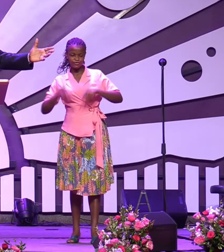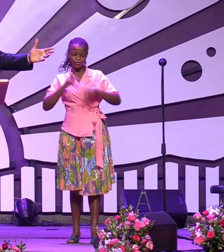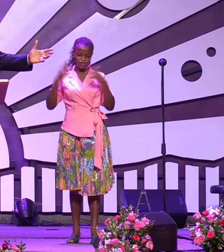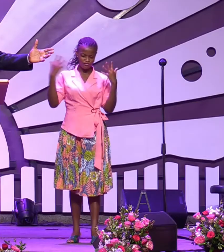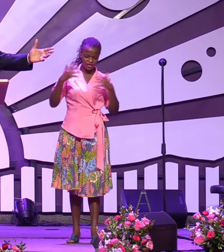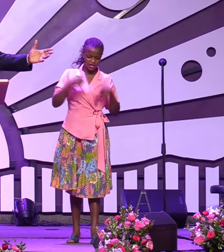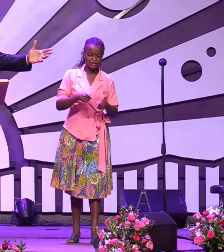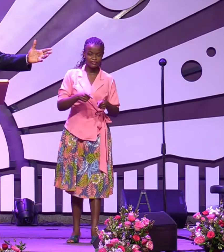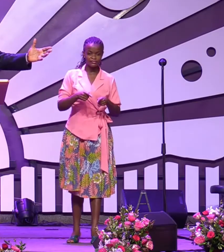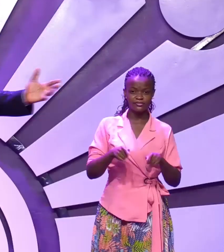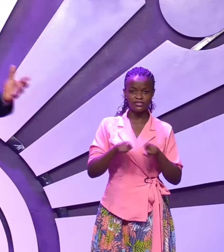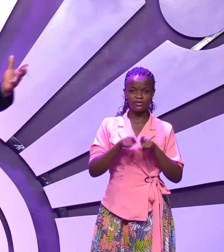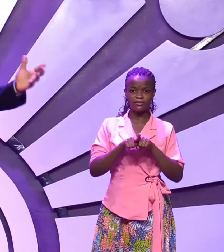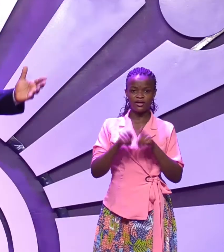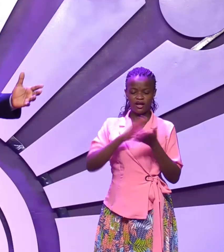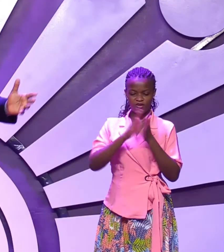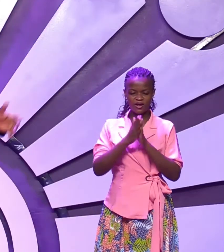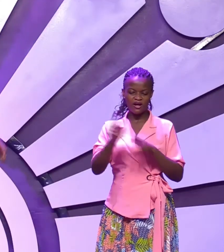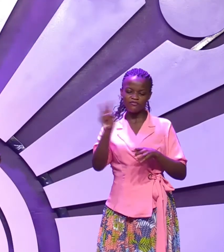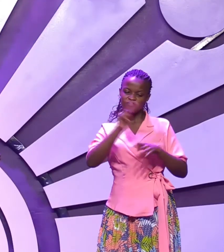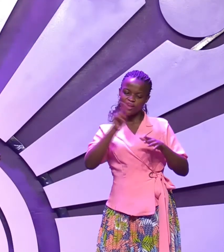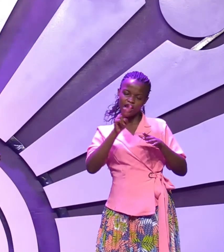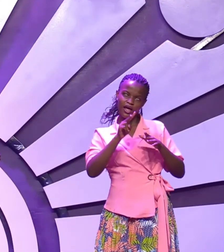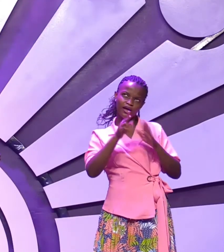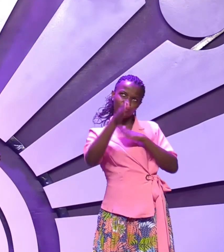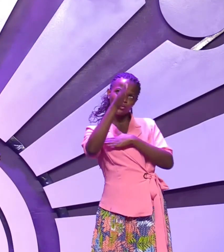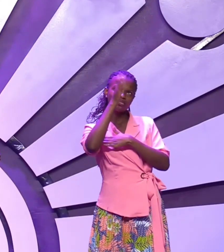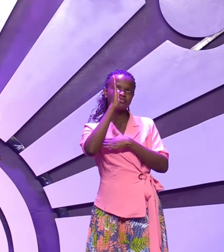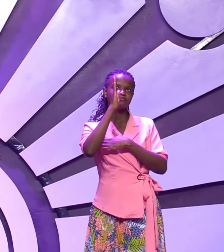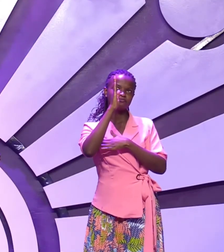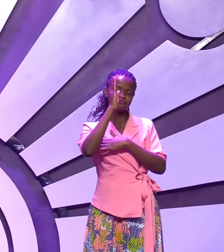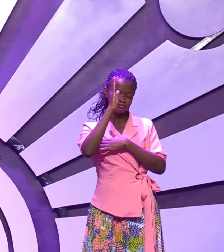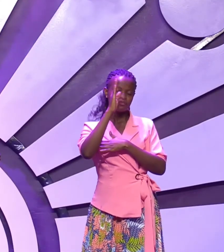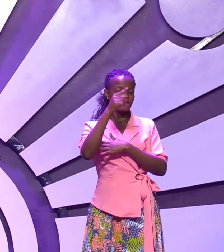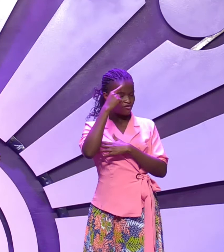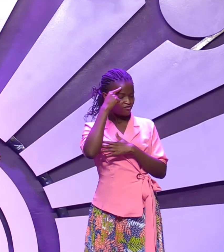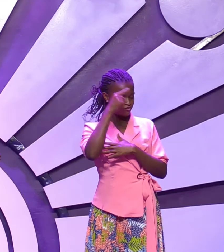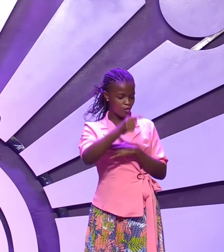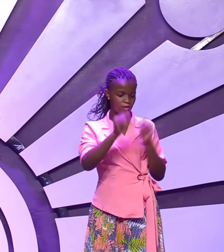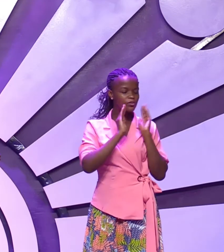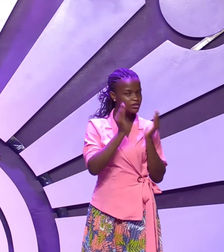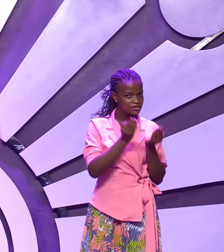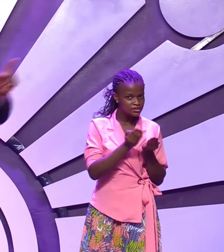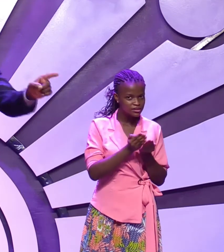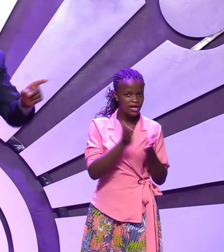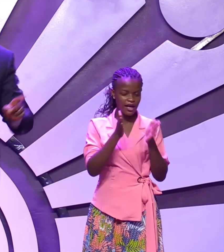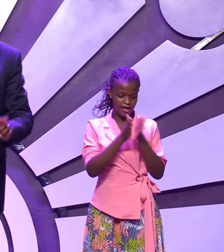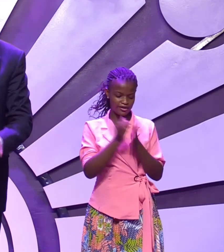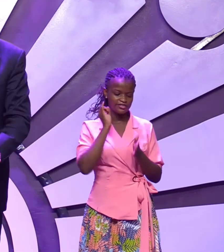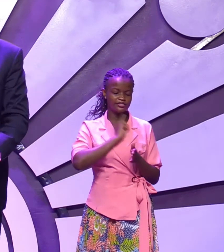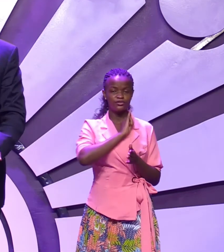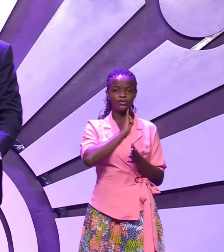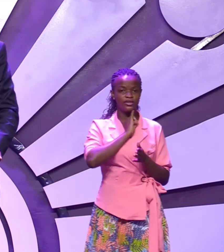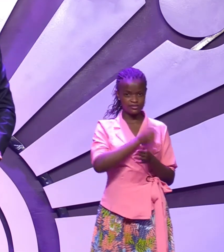he had become like a God for his sake and for the sake of Israel